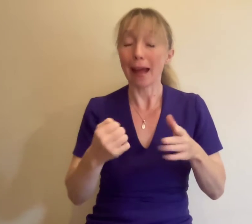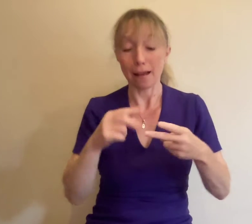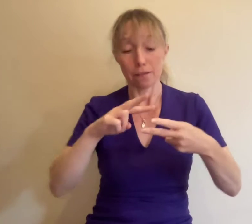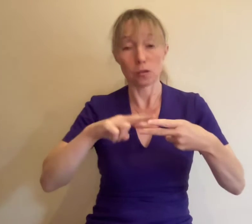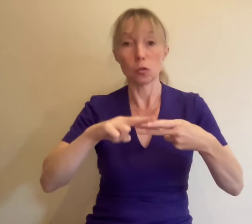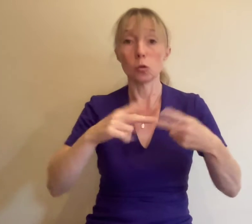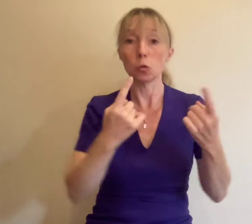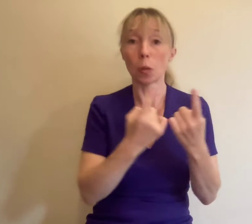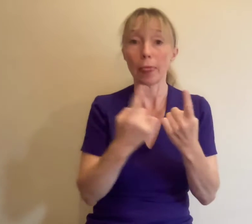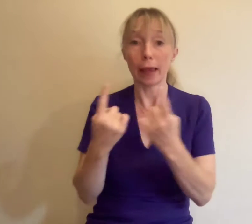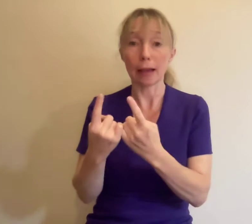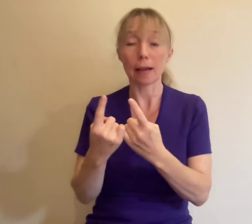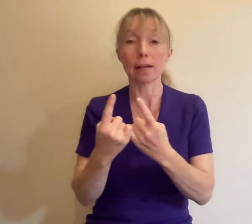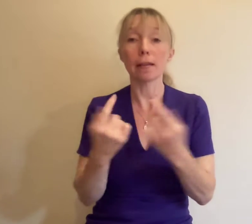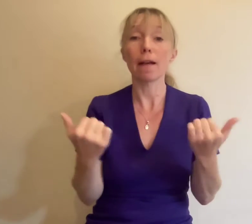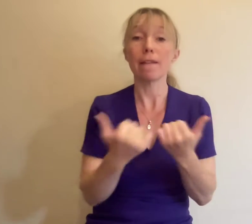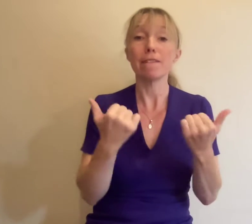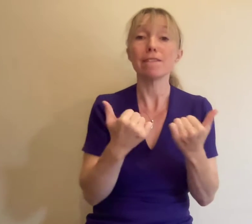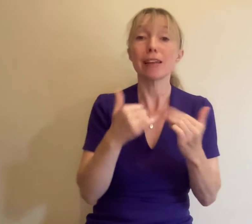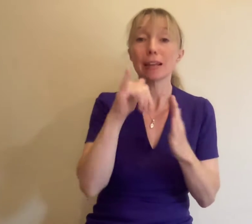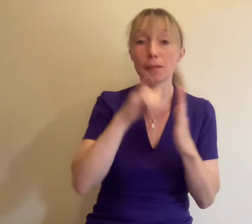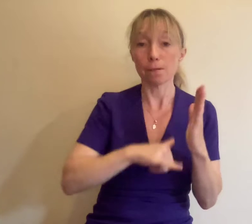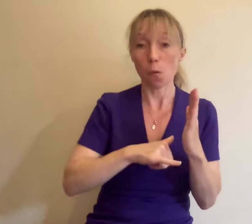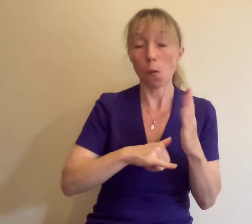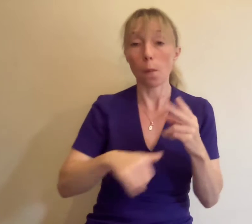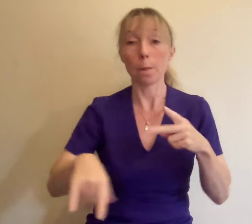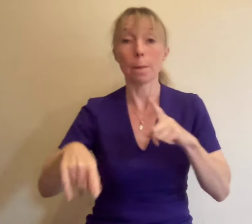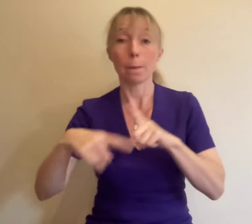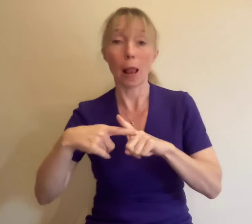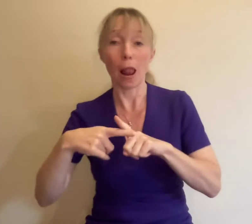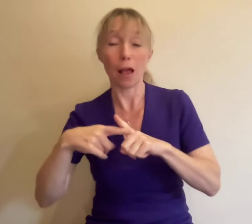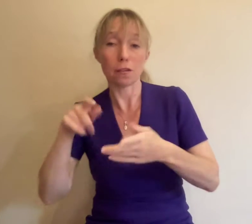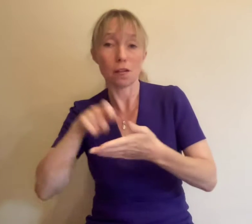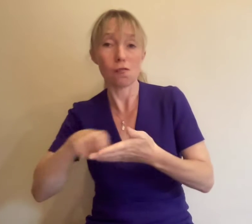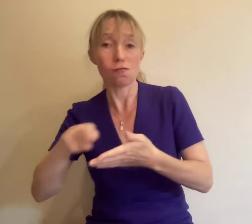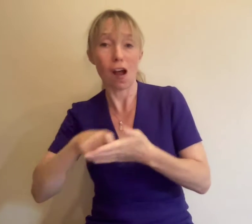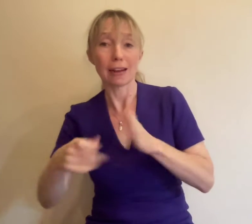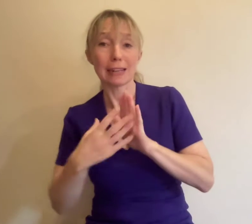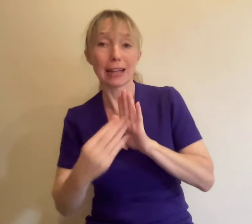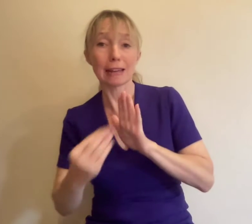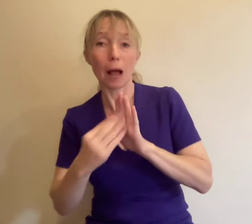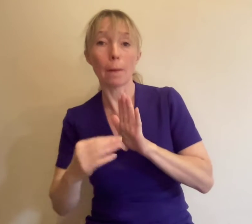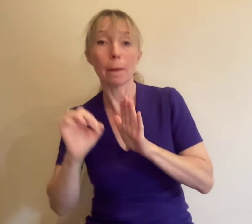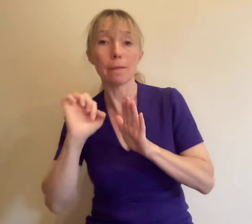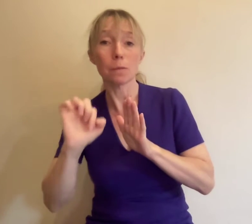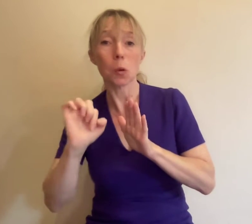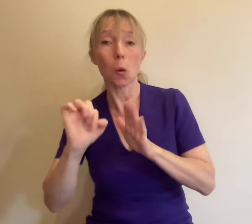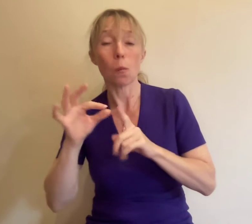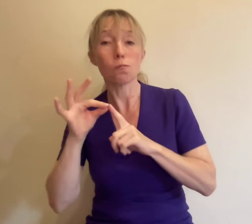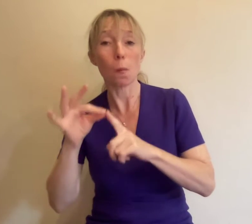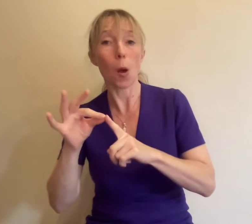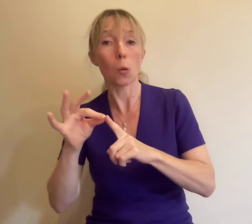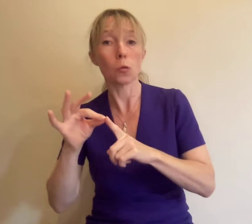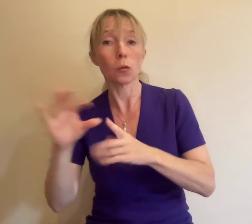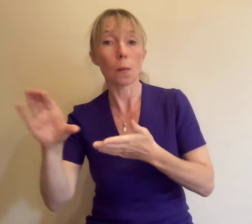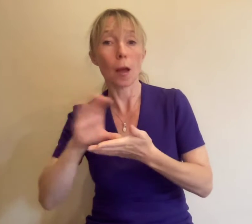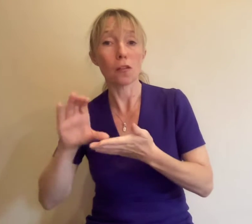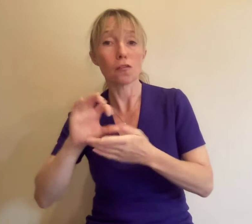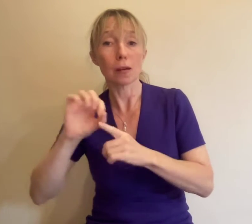form the completed and a writing sample from your proposed bursary project or if you have not begun this yet an